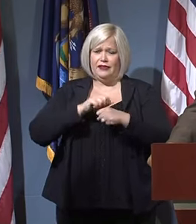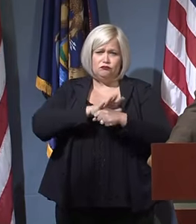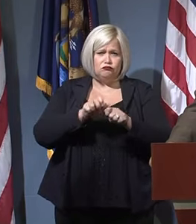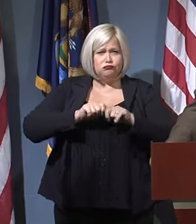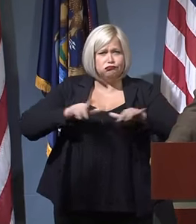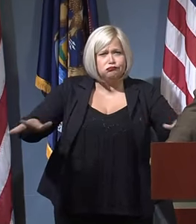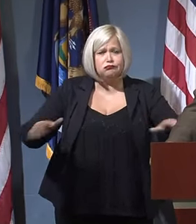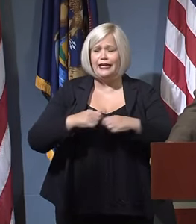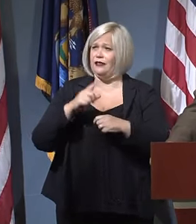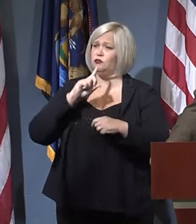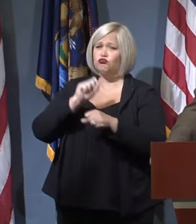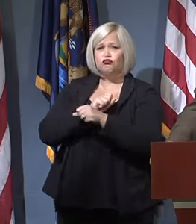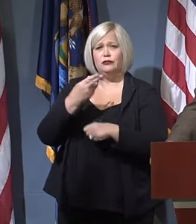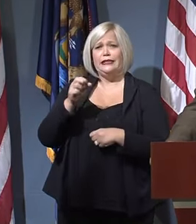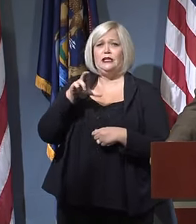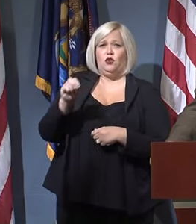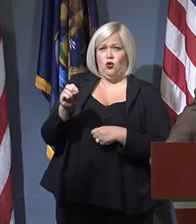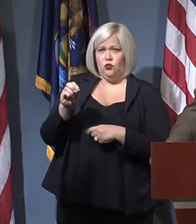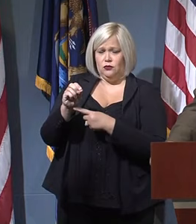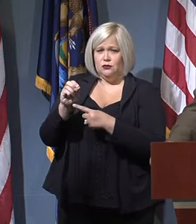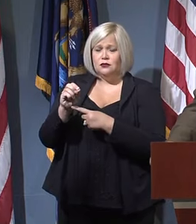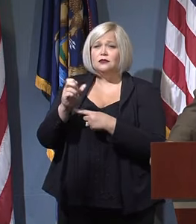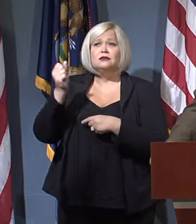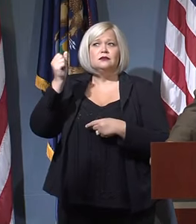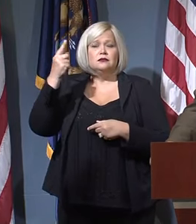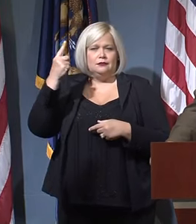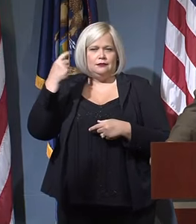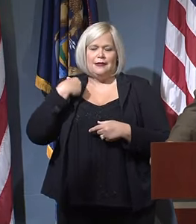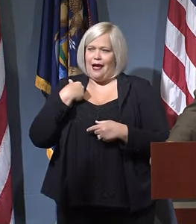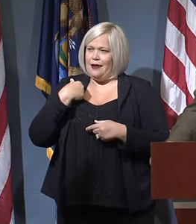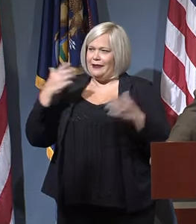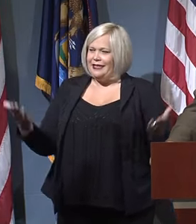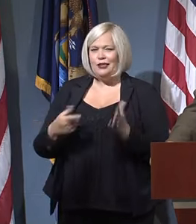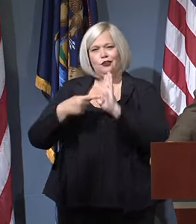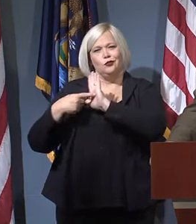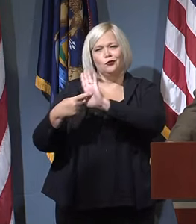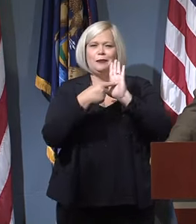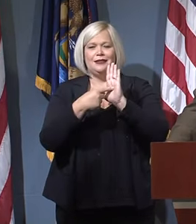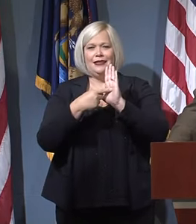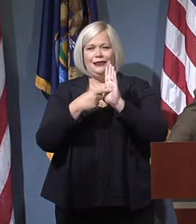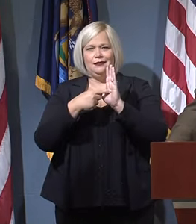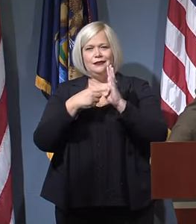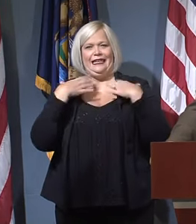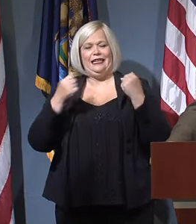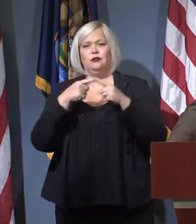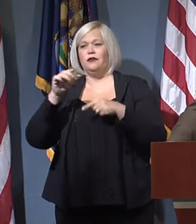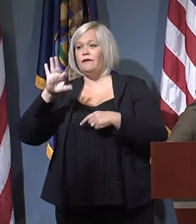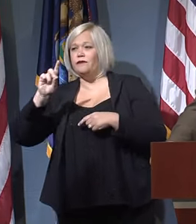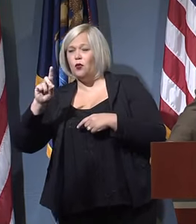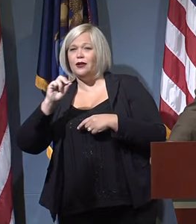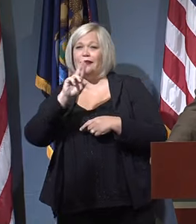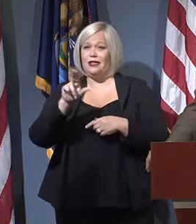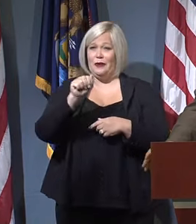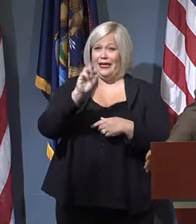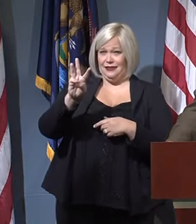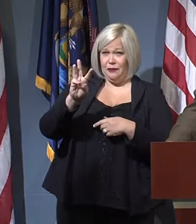And I'm proud to tell you that I'm standing on the shoulders of giants from Ford Motor Company and UAW, who since March have been